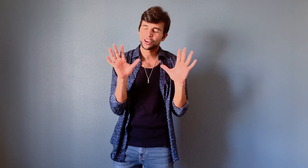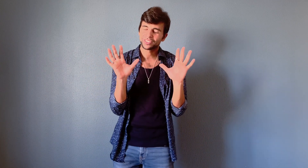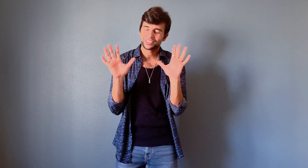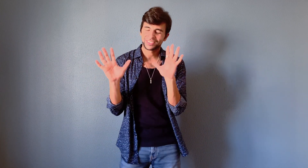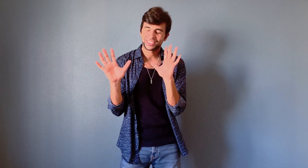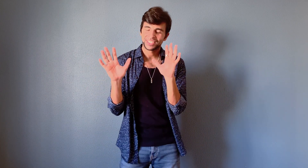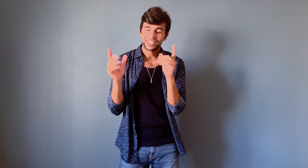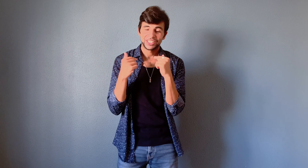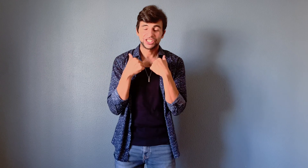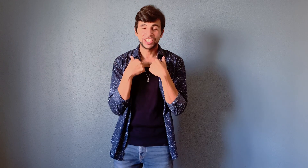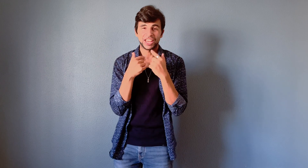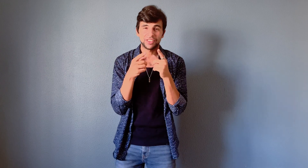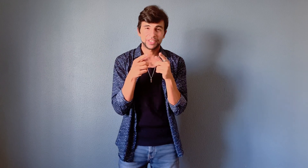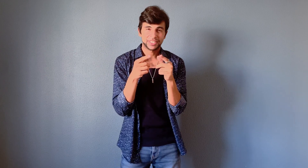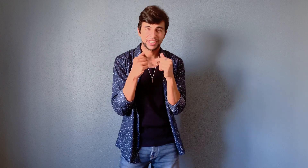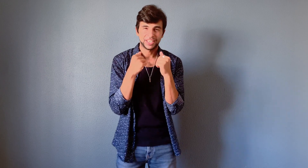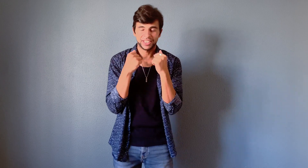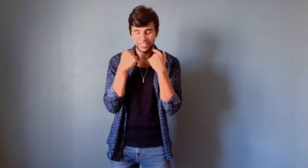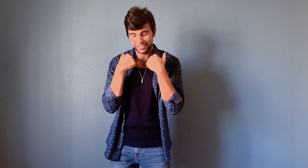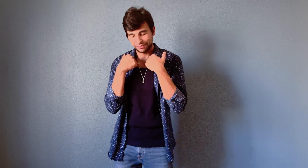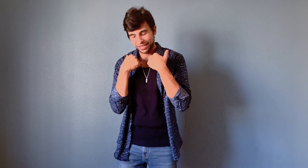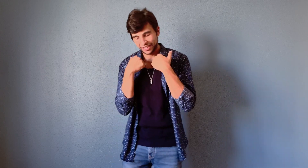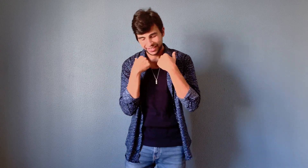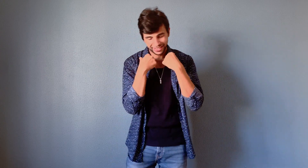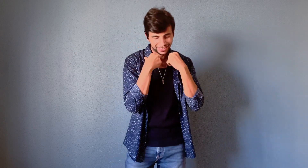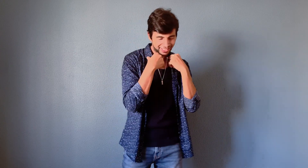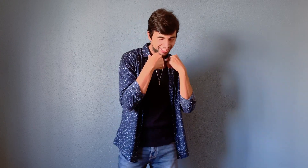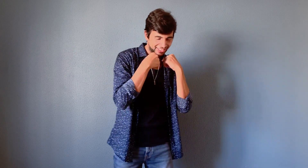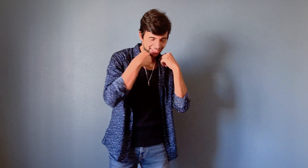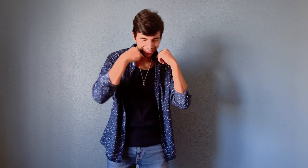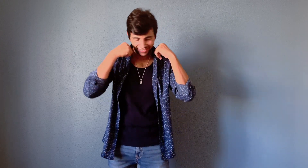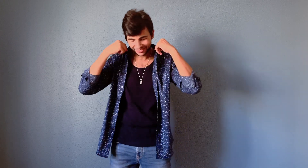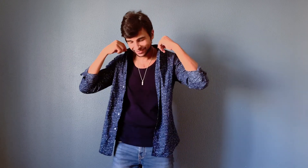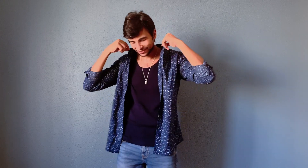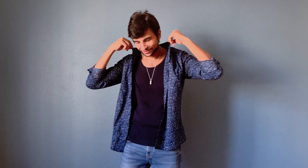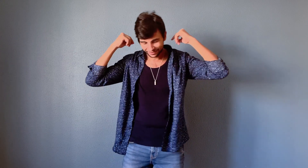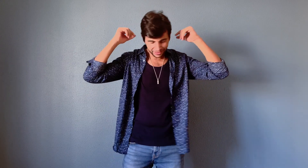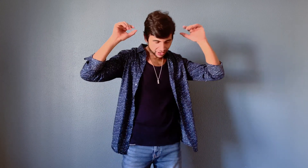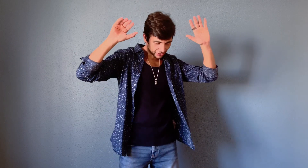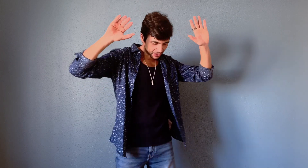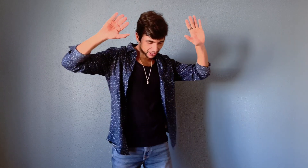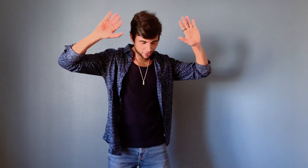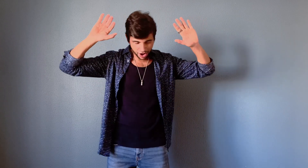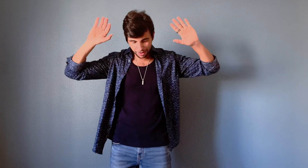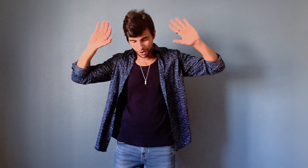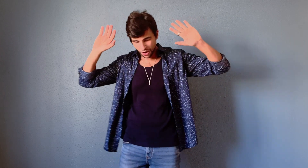She never sees me Qualcosa do amor